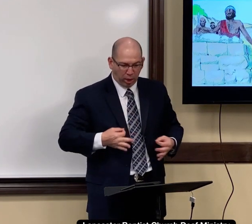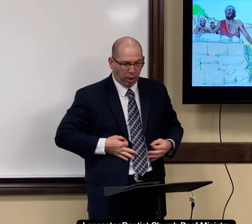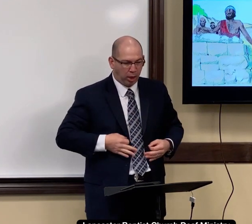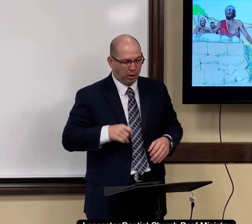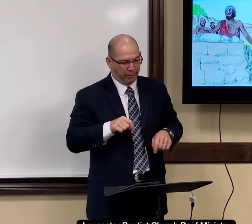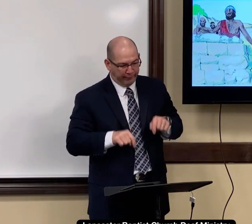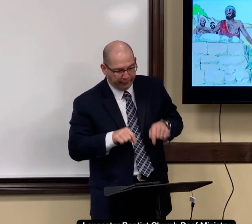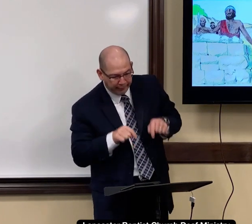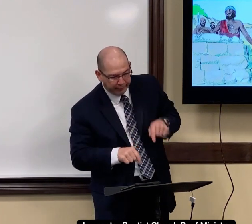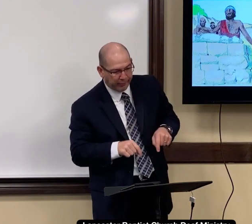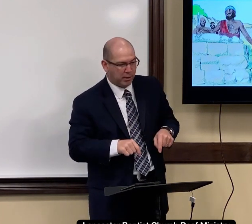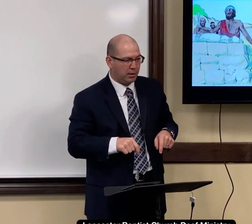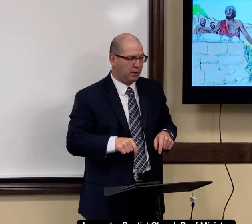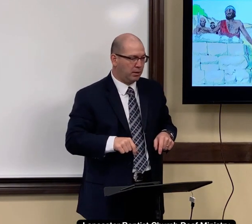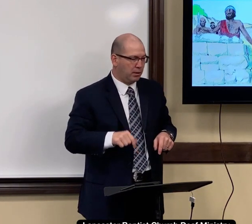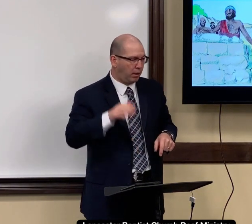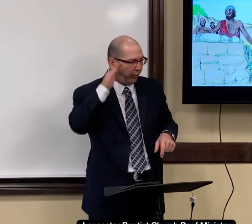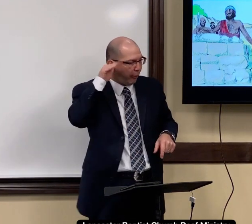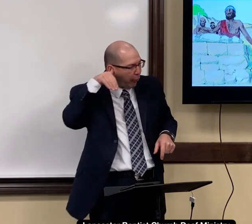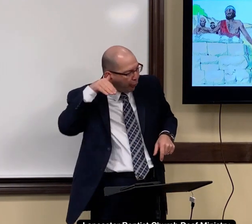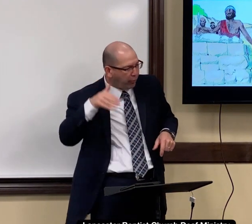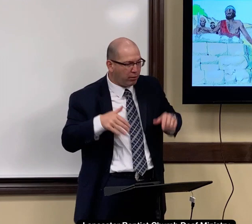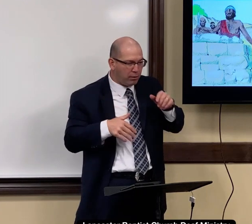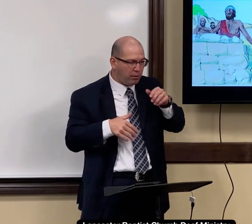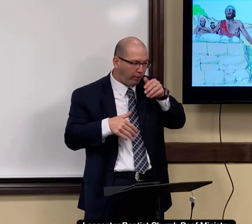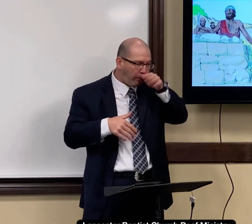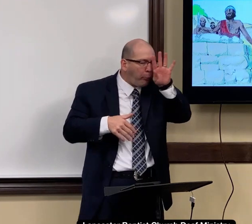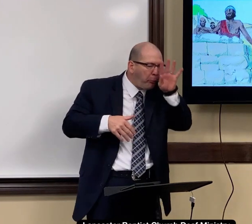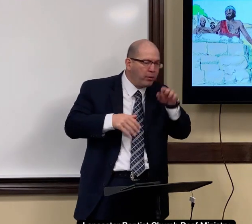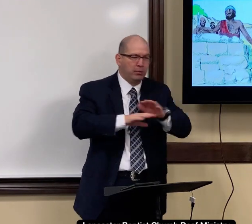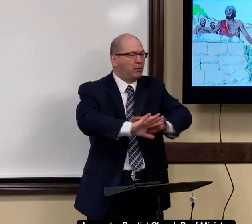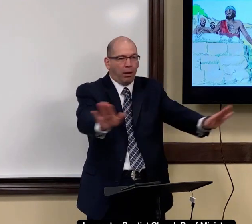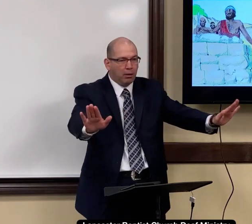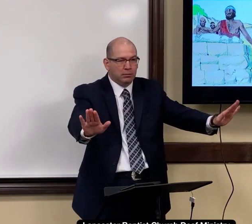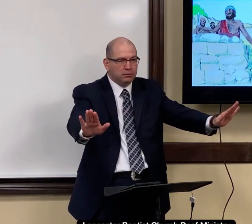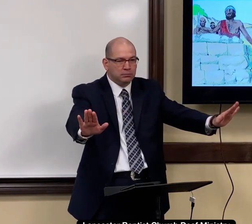no spots no blemishes no sickness no deformities